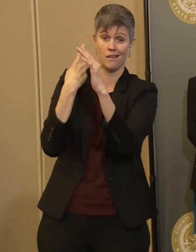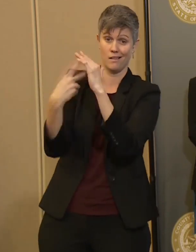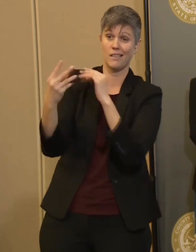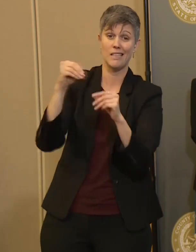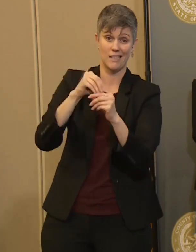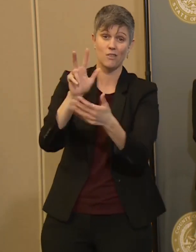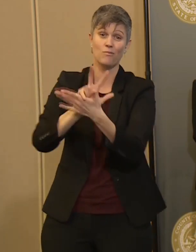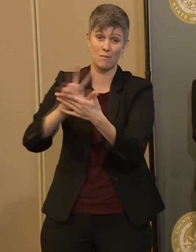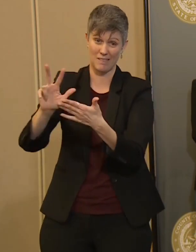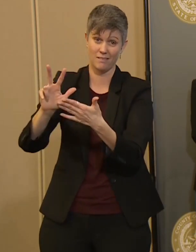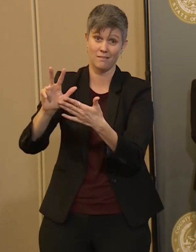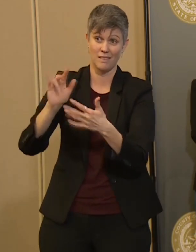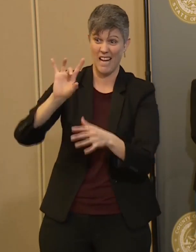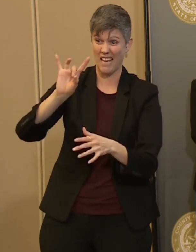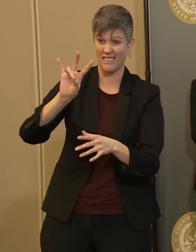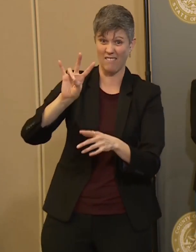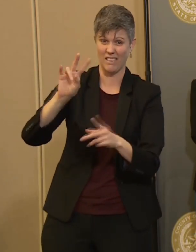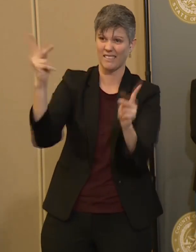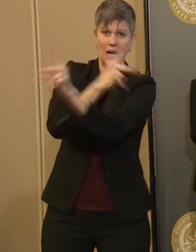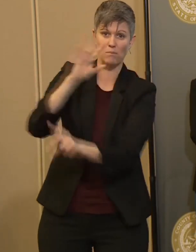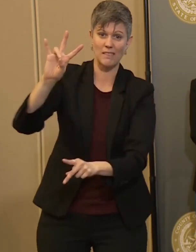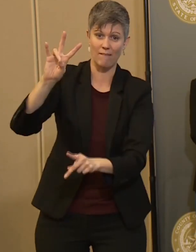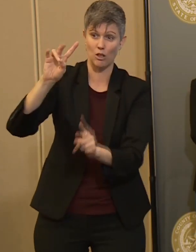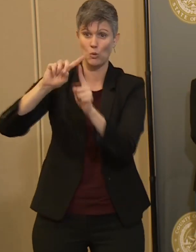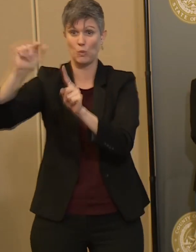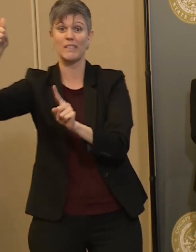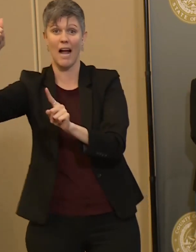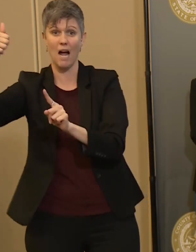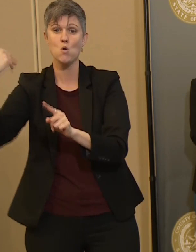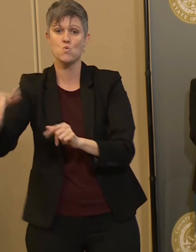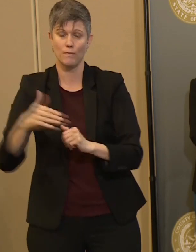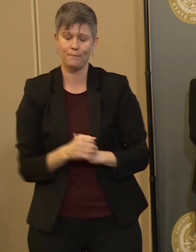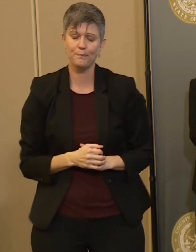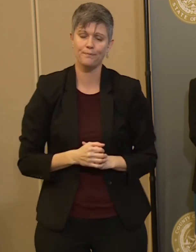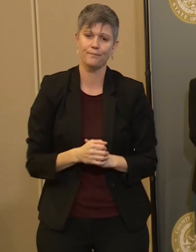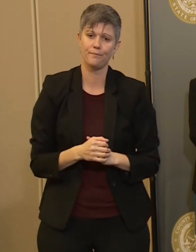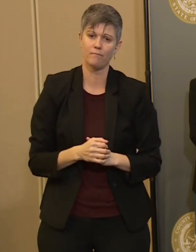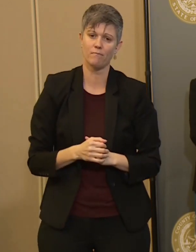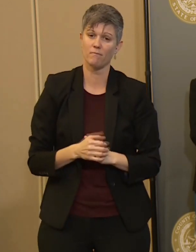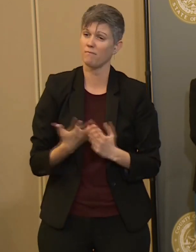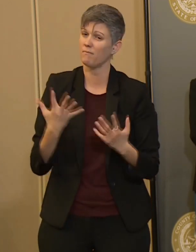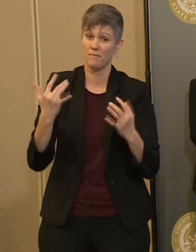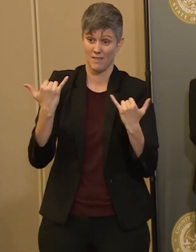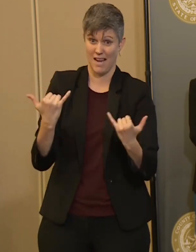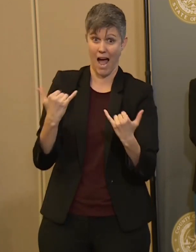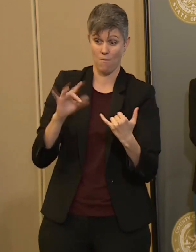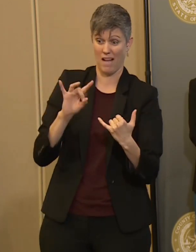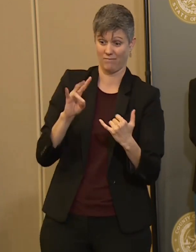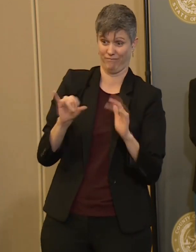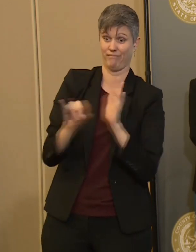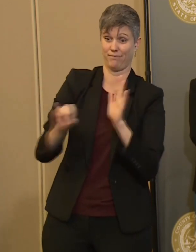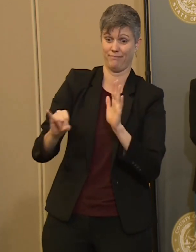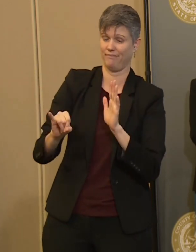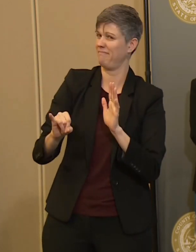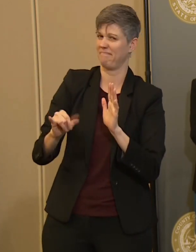of 7 to assume that there are 7 times the number of actual cases as the ones that we know about.